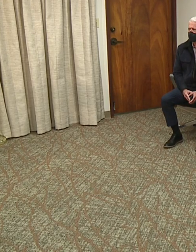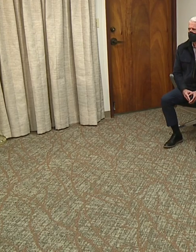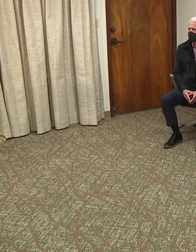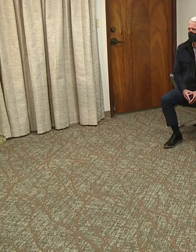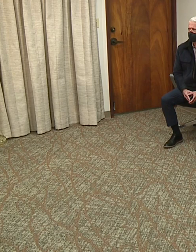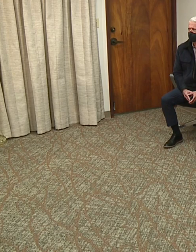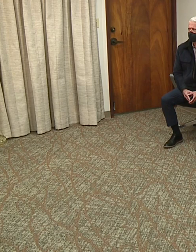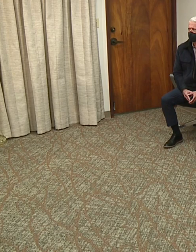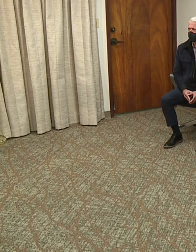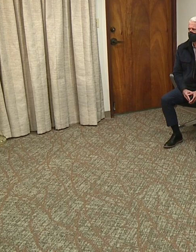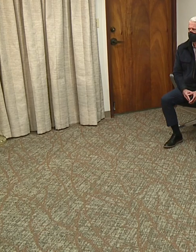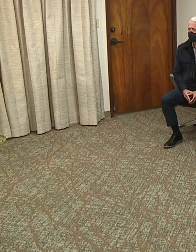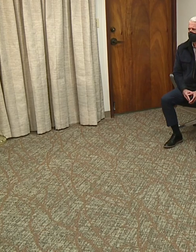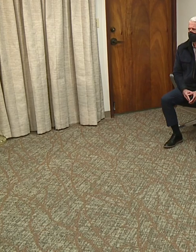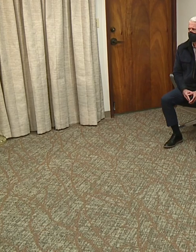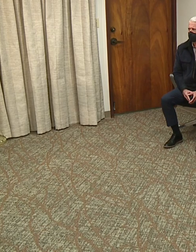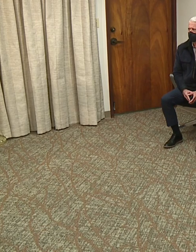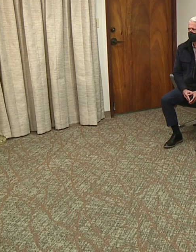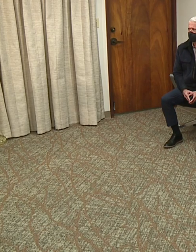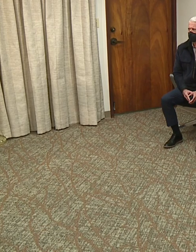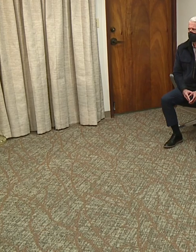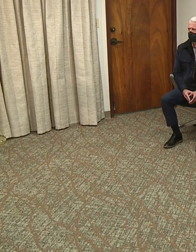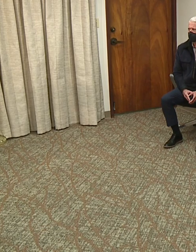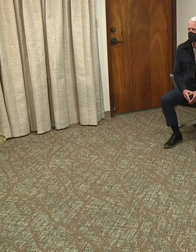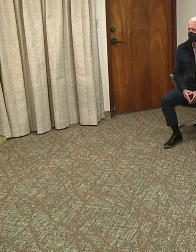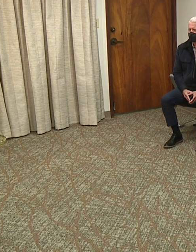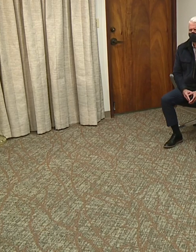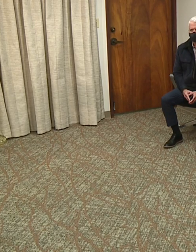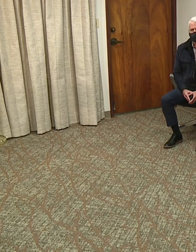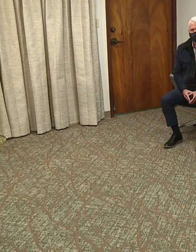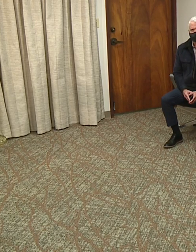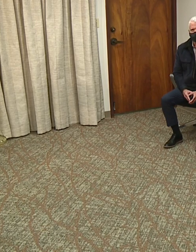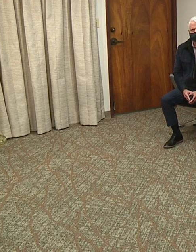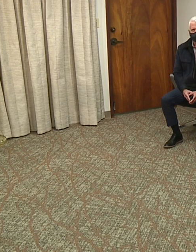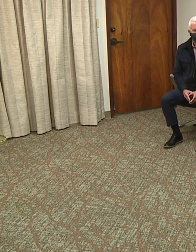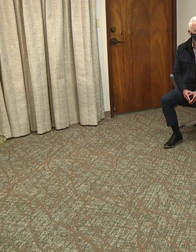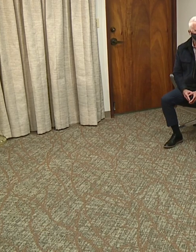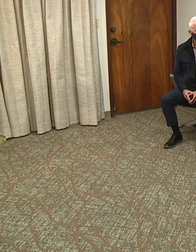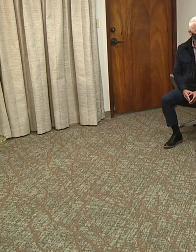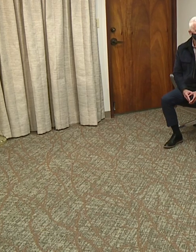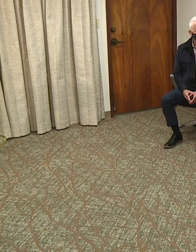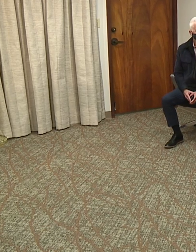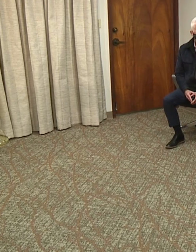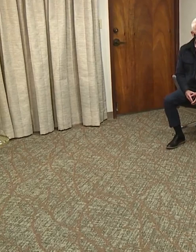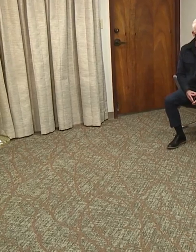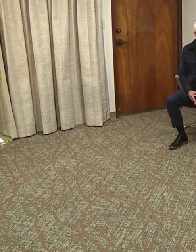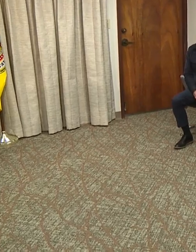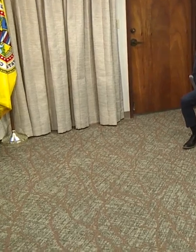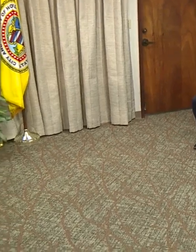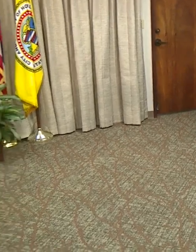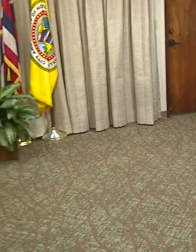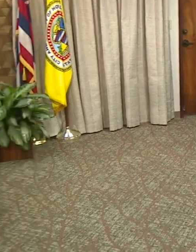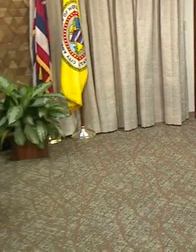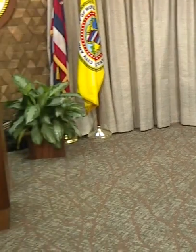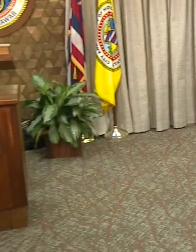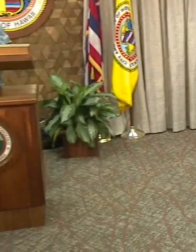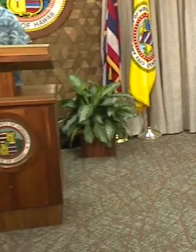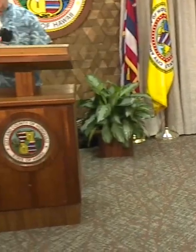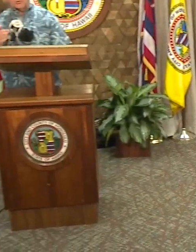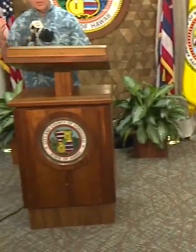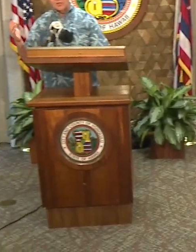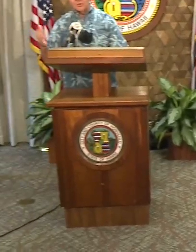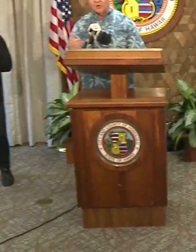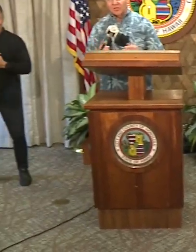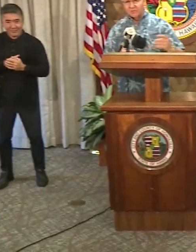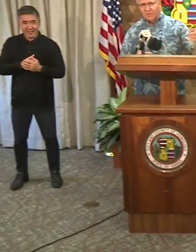don't know how you managed to get all this done, Andy, but you did. You guys have done it in great form. Going down the room right